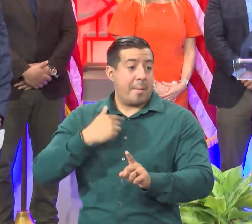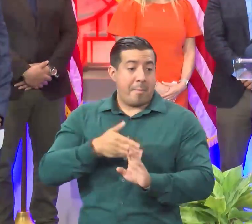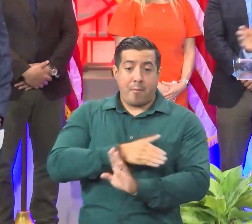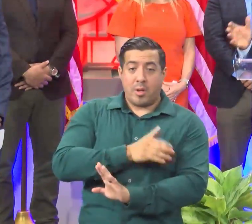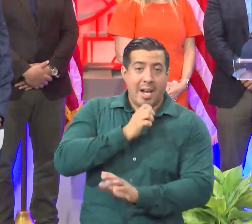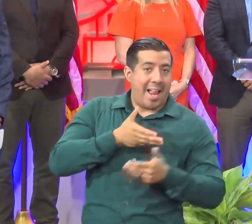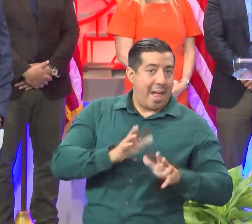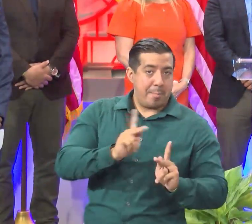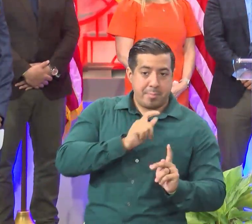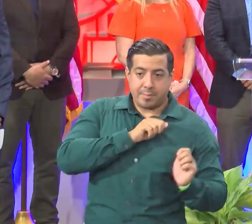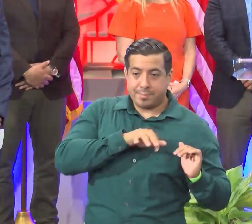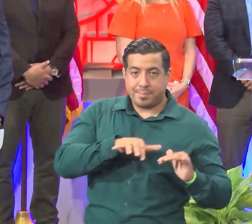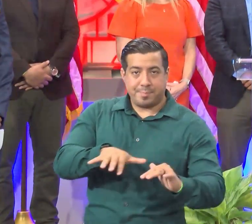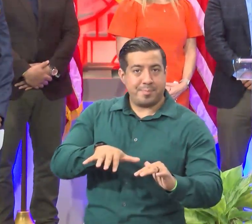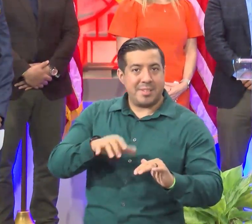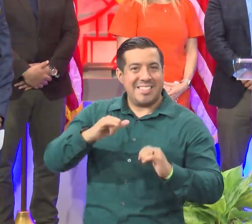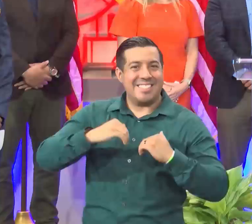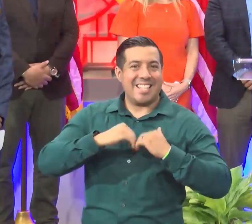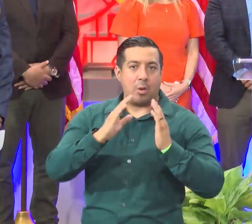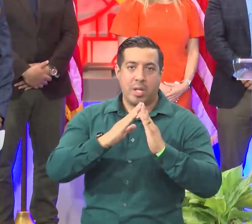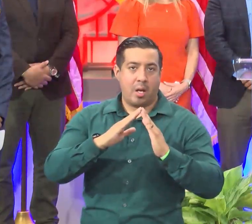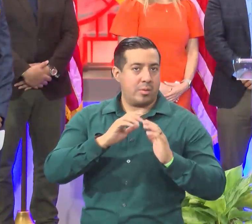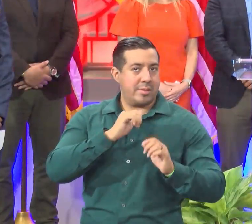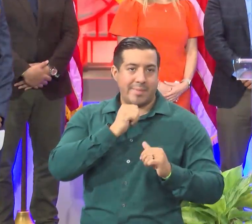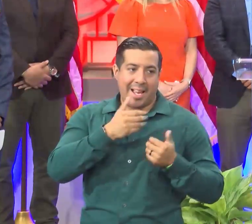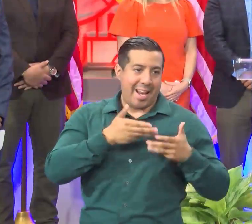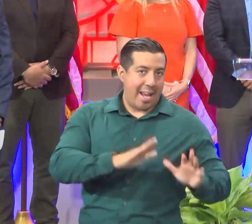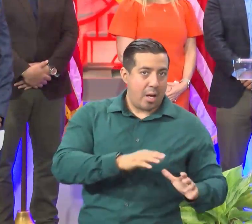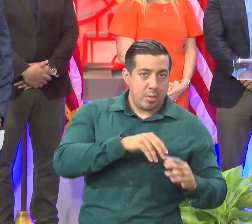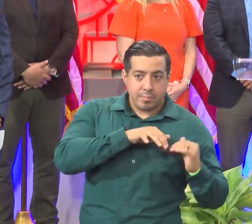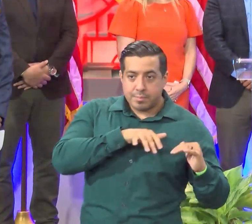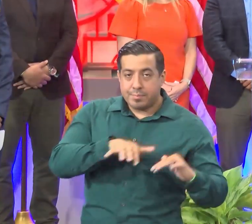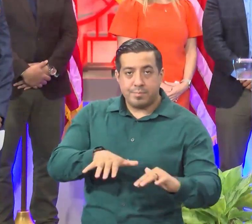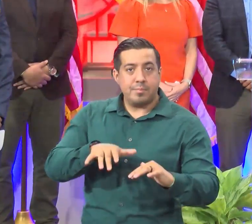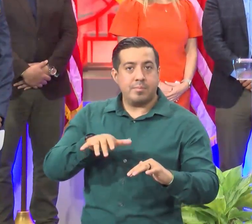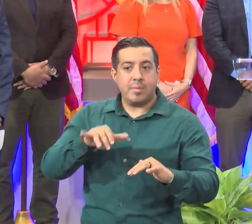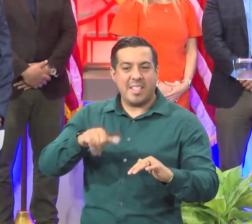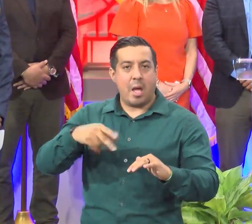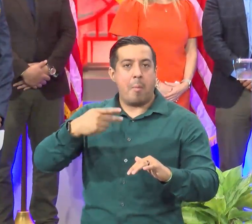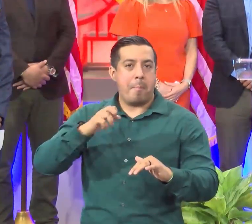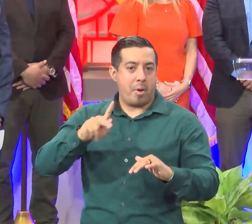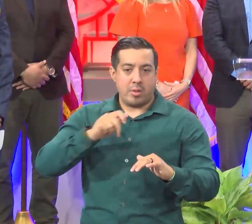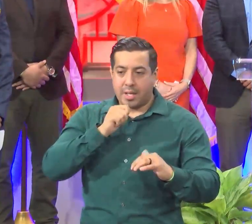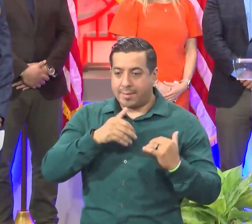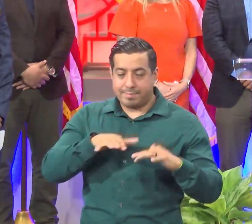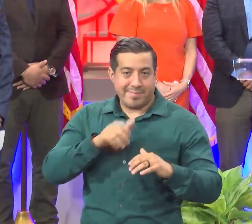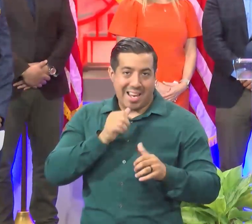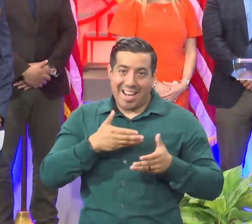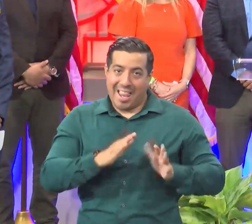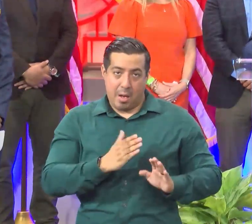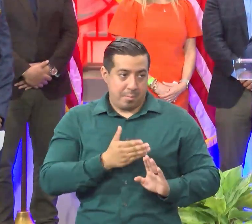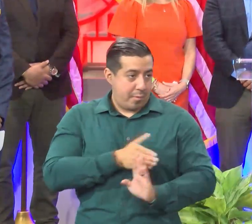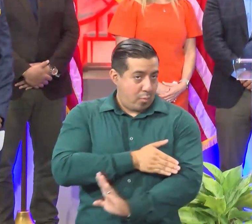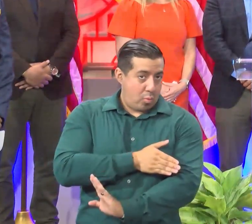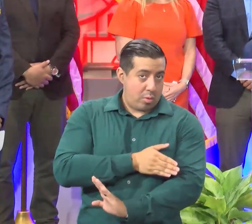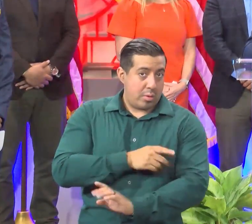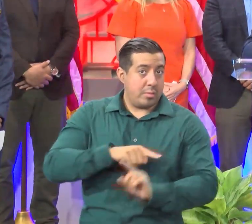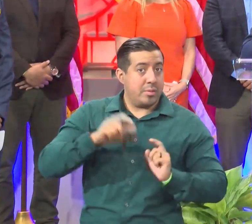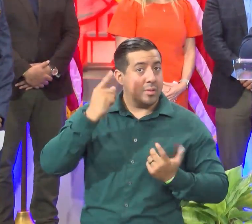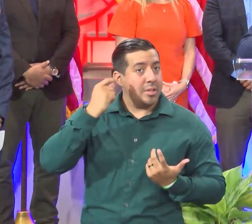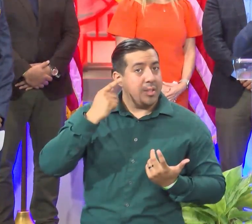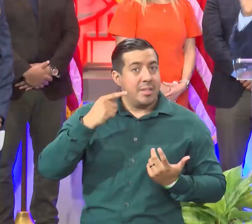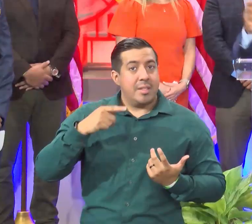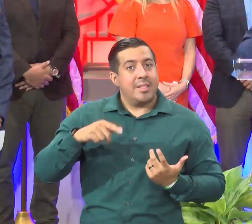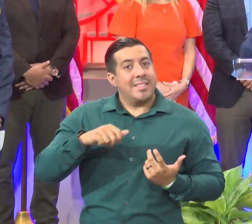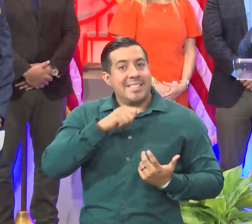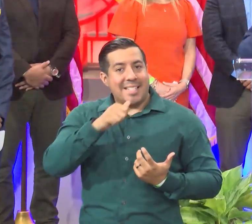to come into the downtown area, so to speak, or in Eleanor Tinsley Park. And so even though it's not